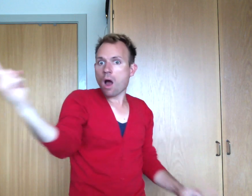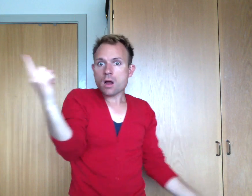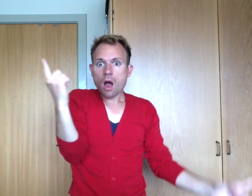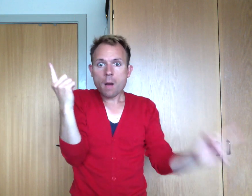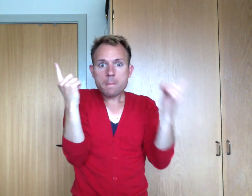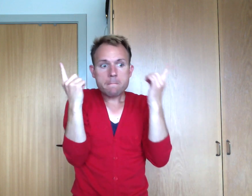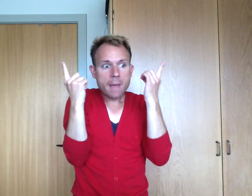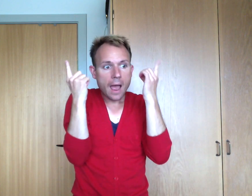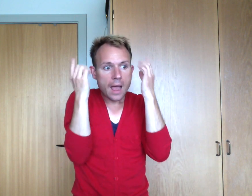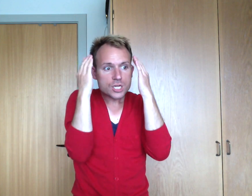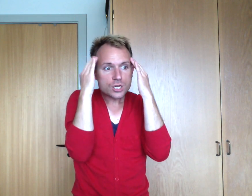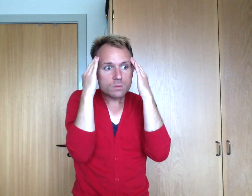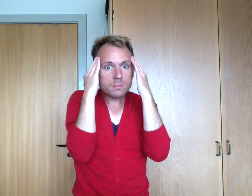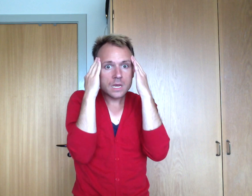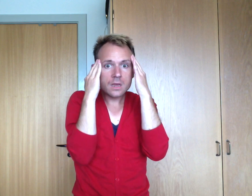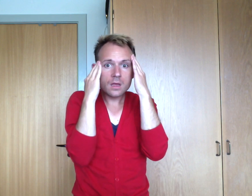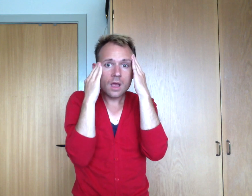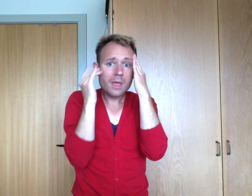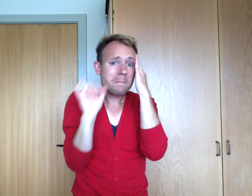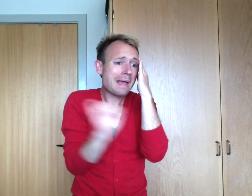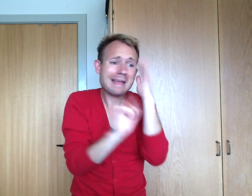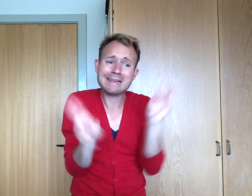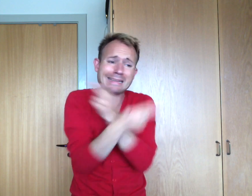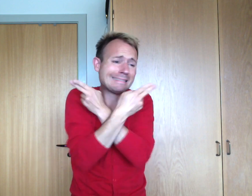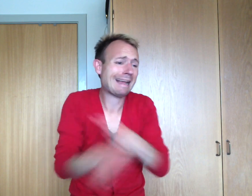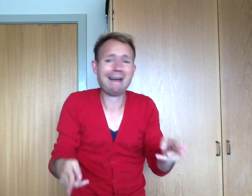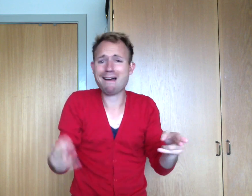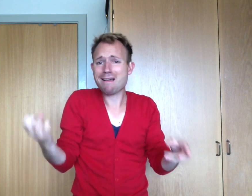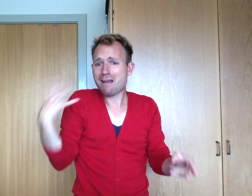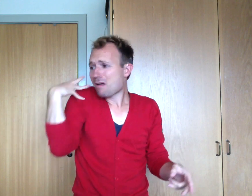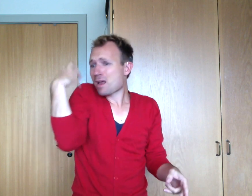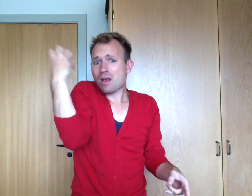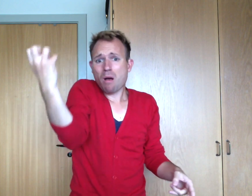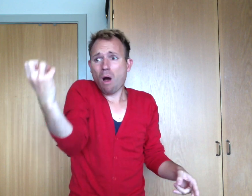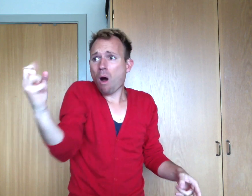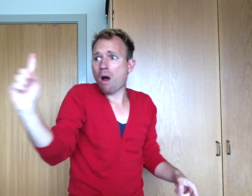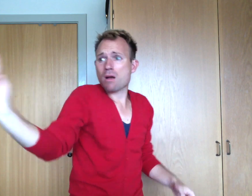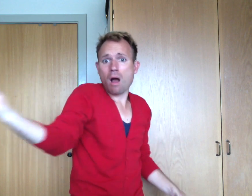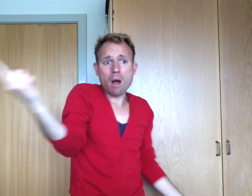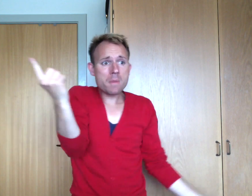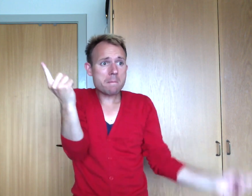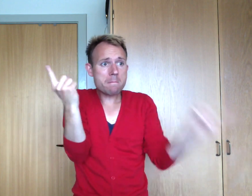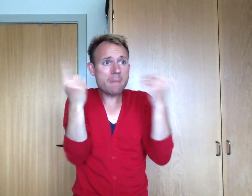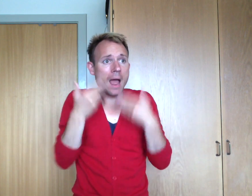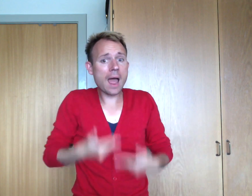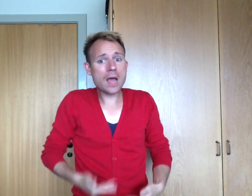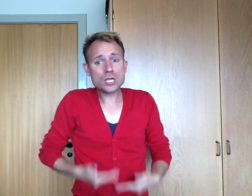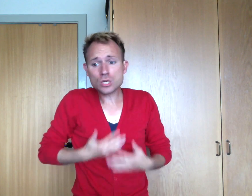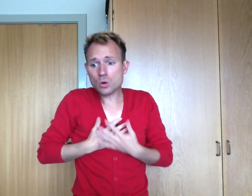coming back to me I can barely recall But it's all coming back to